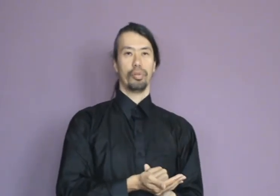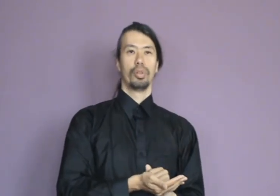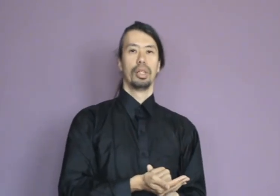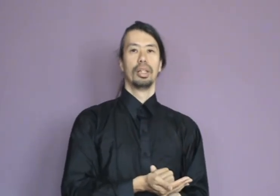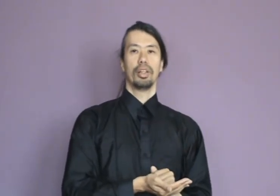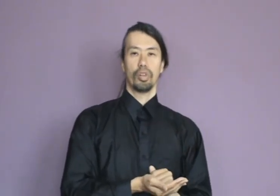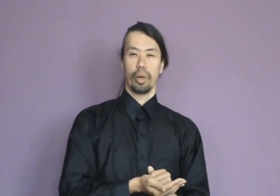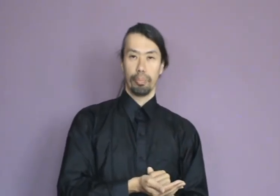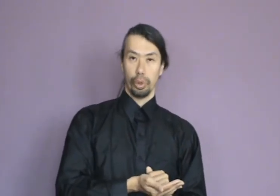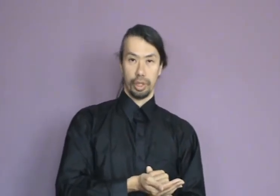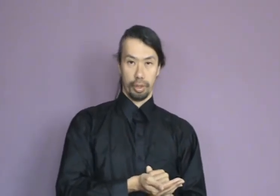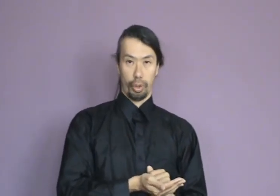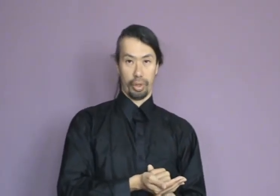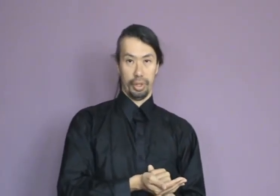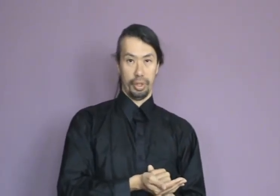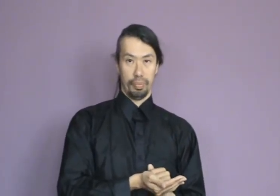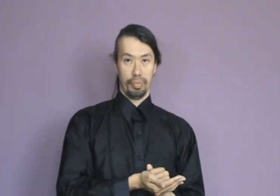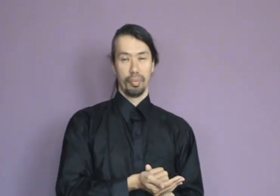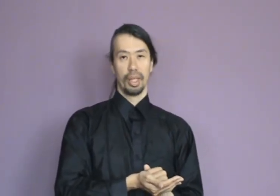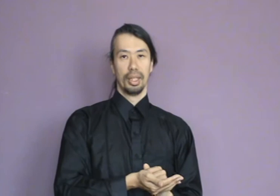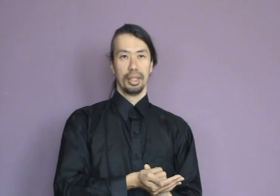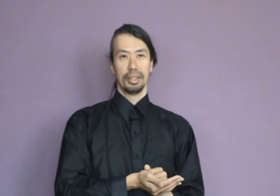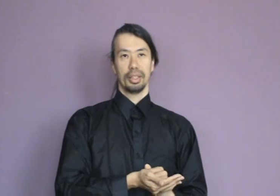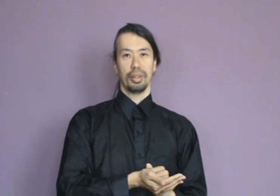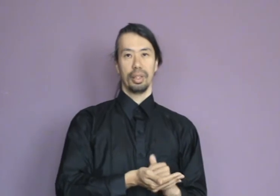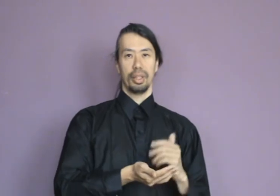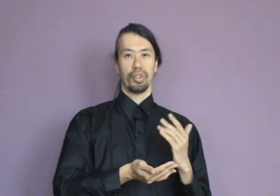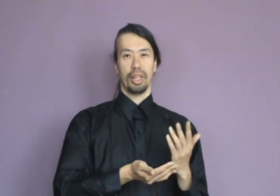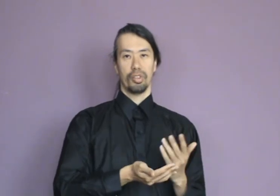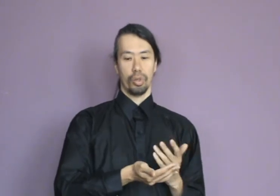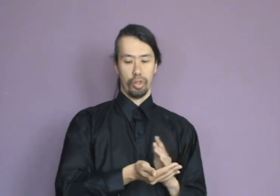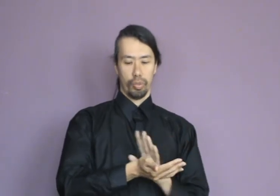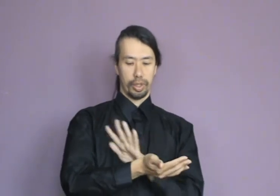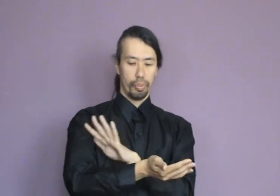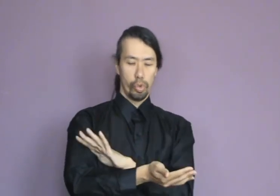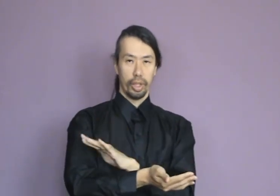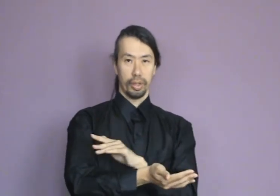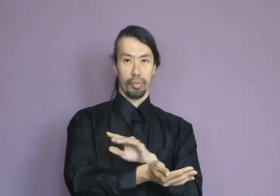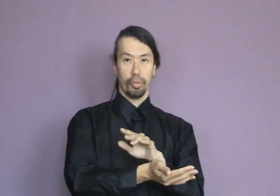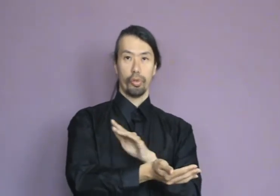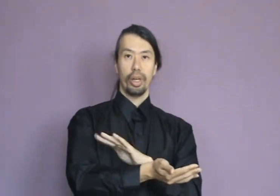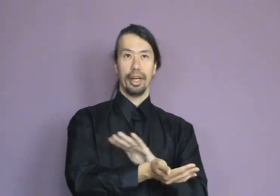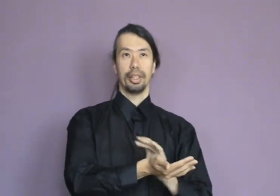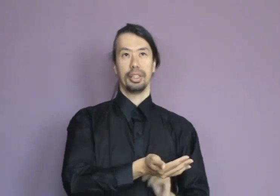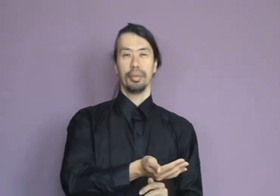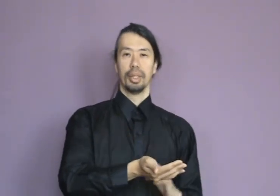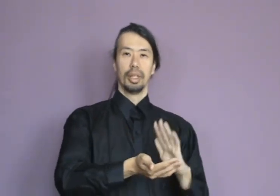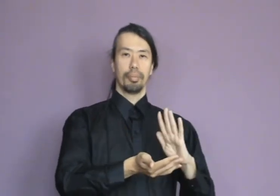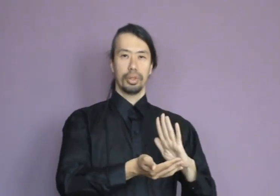it's in a way pushing the blockage. So in this case, you're not so much moving the free energy, but